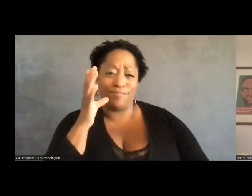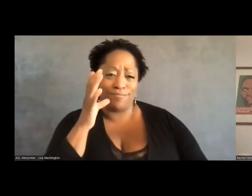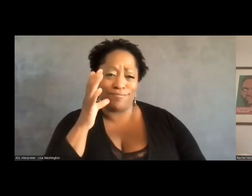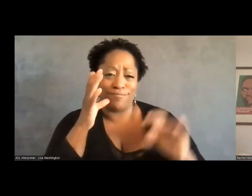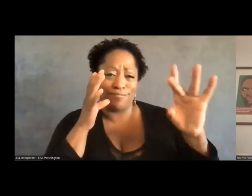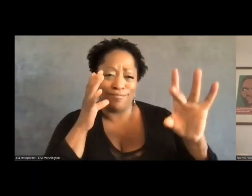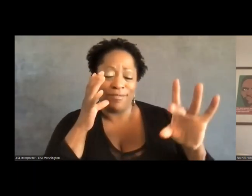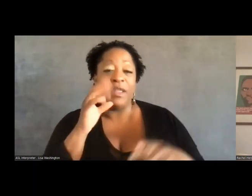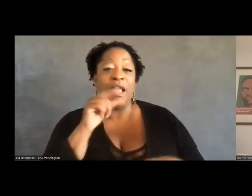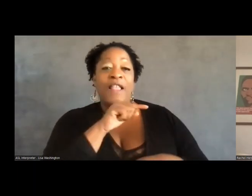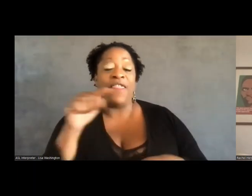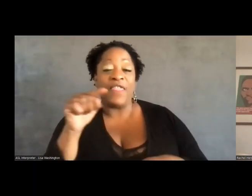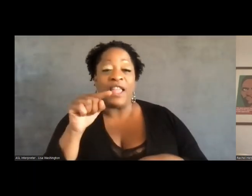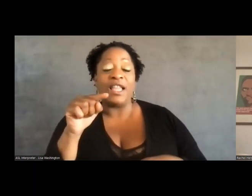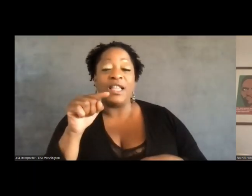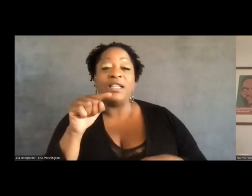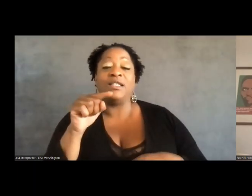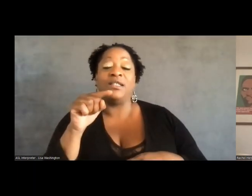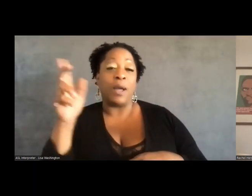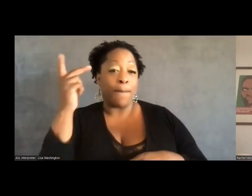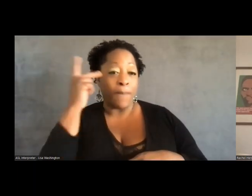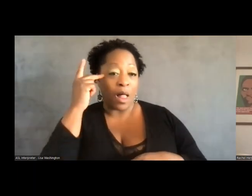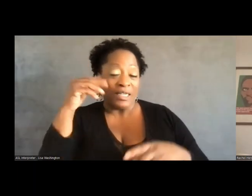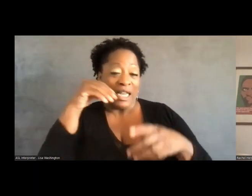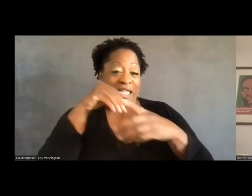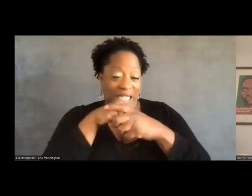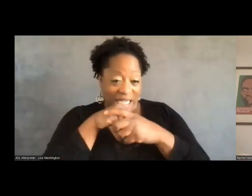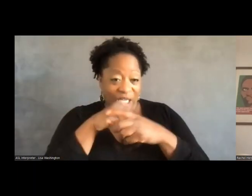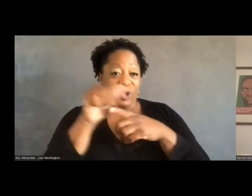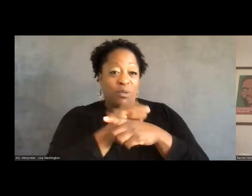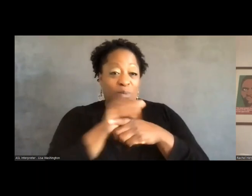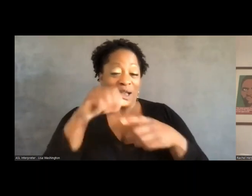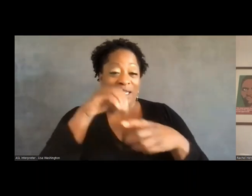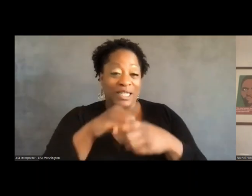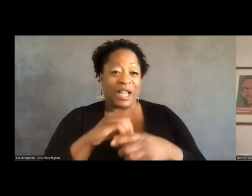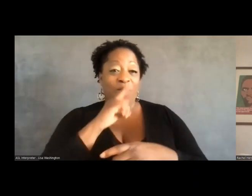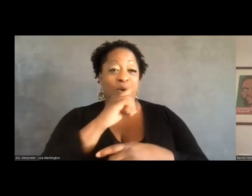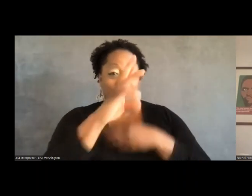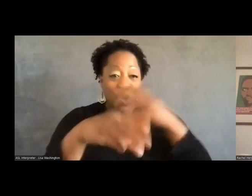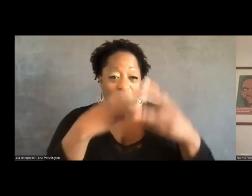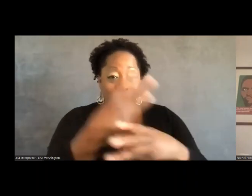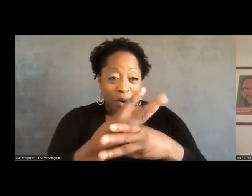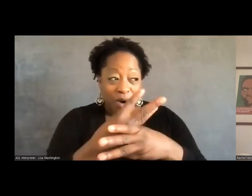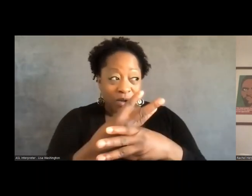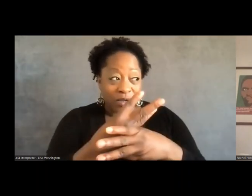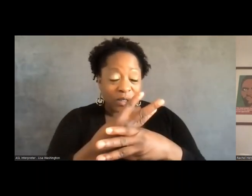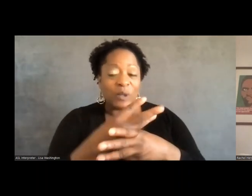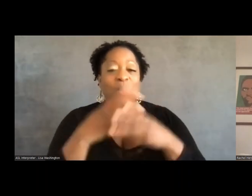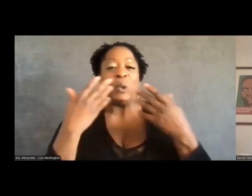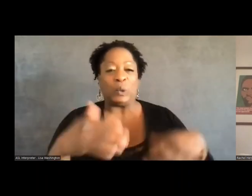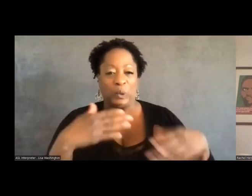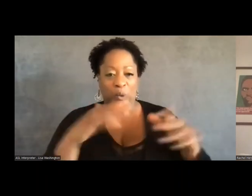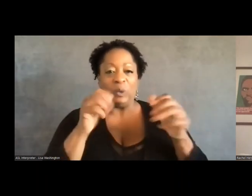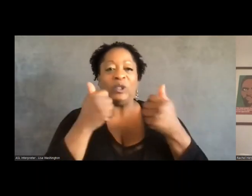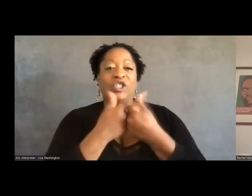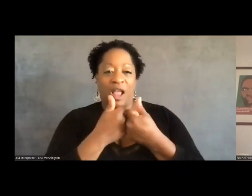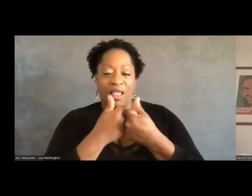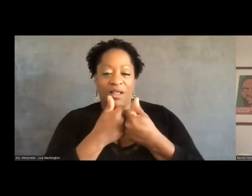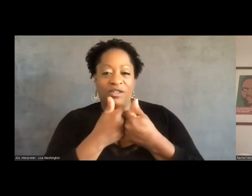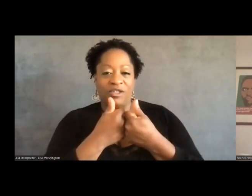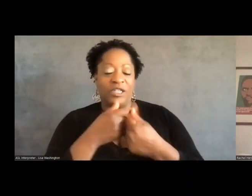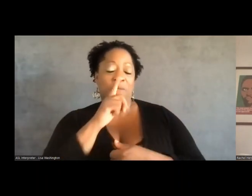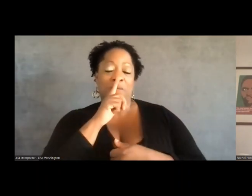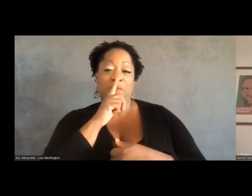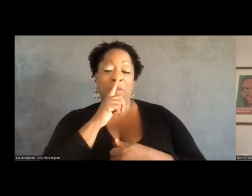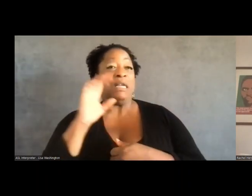these politics into practice in the real world, um, is challenging. I won't act